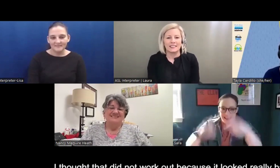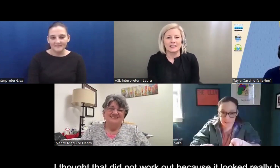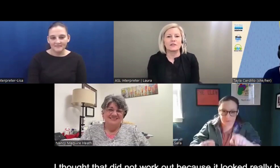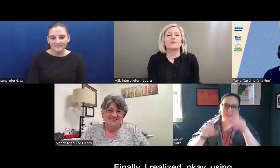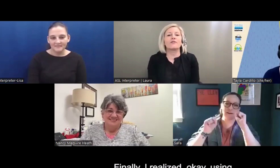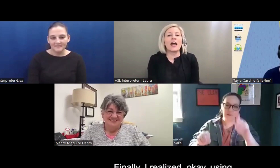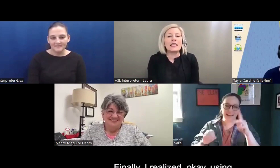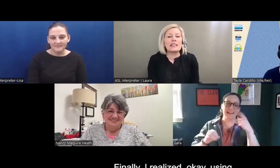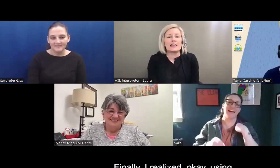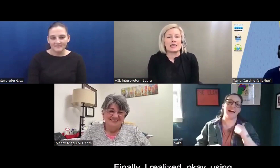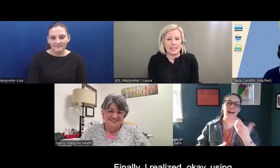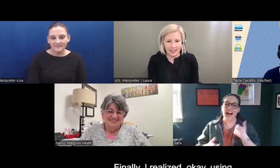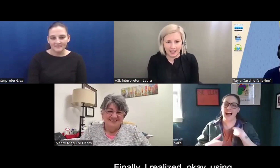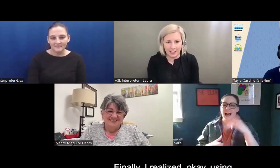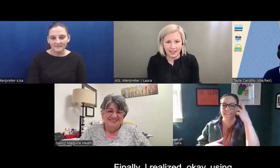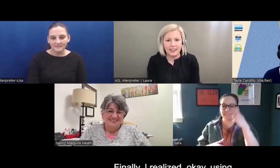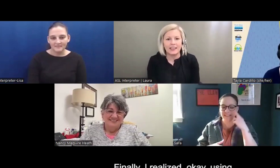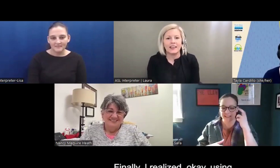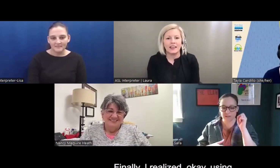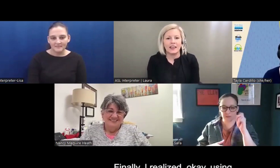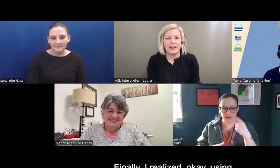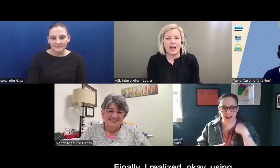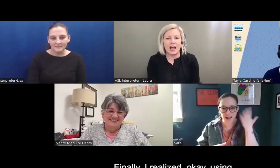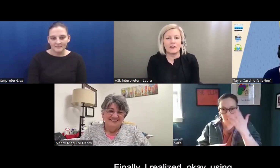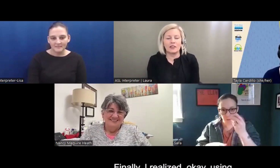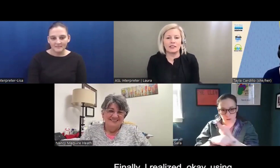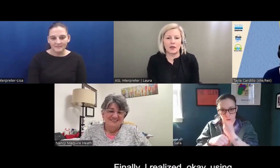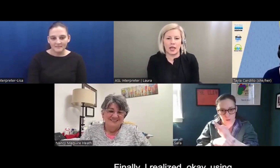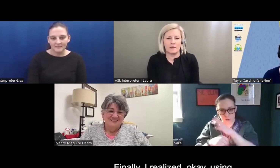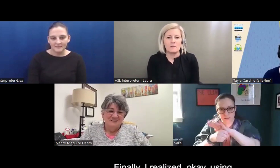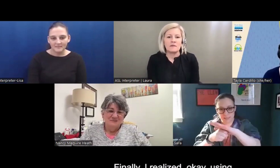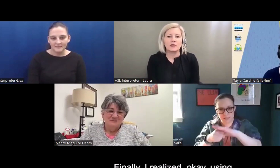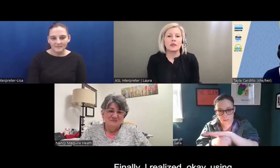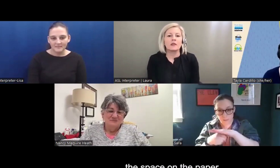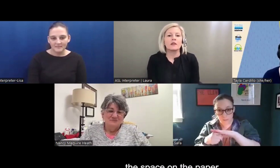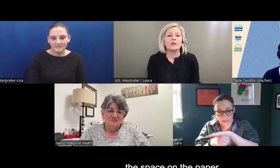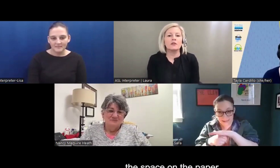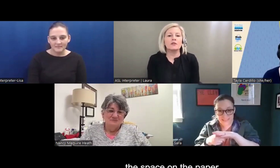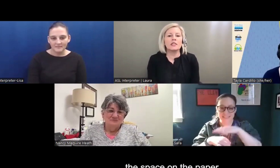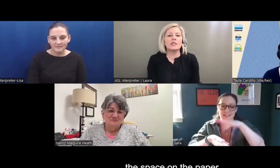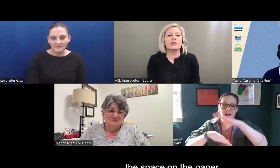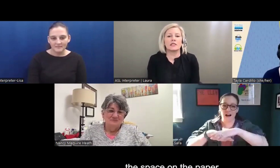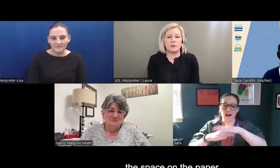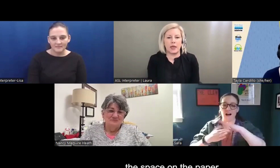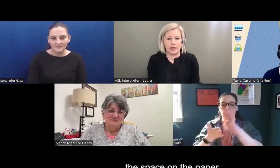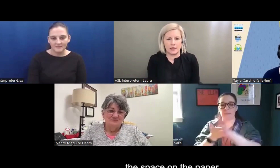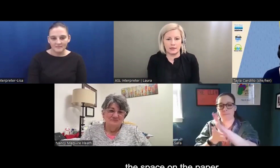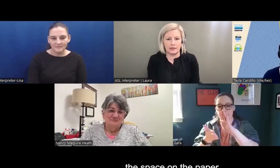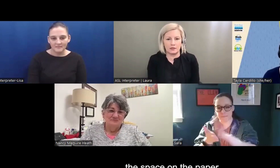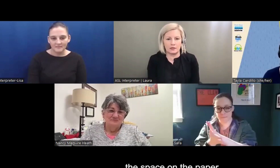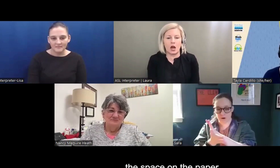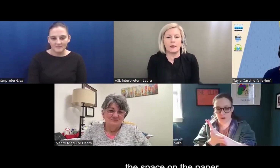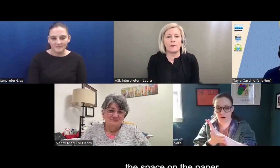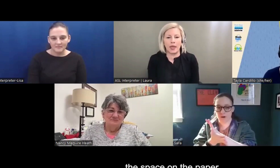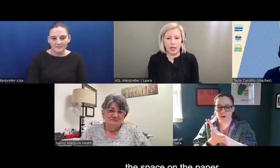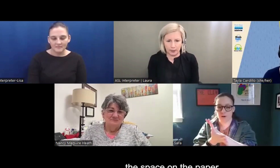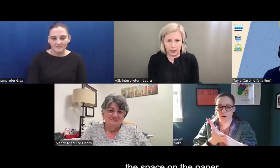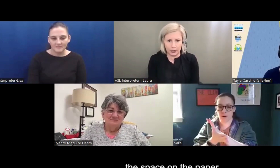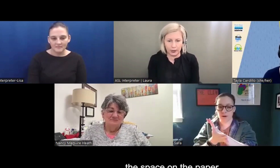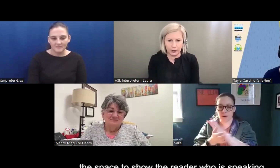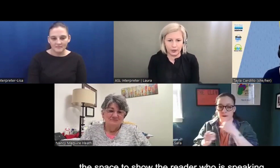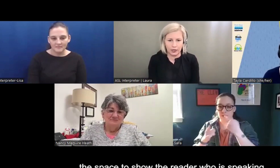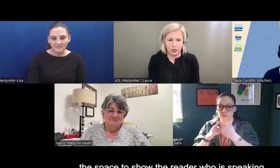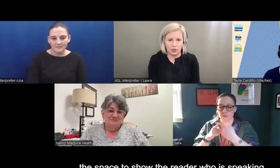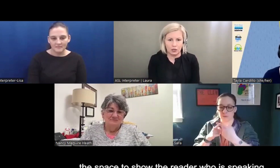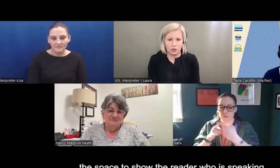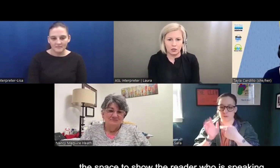And finally, I realized, okay, using the space on the paper